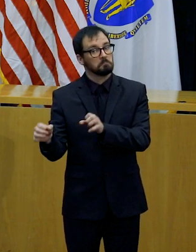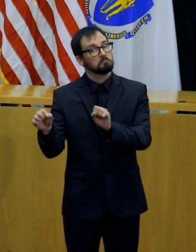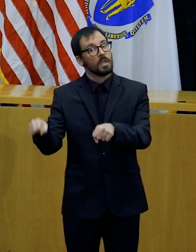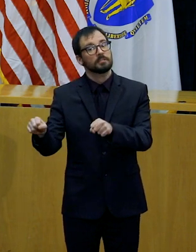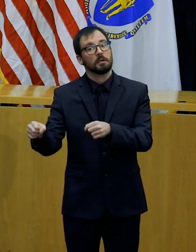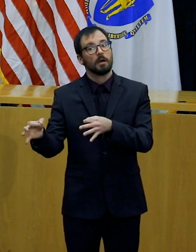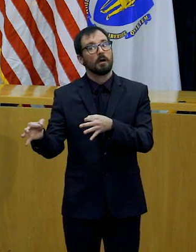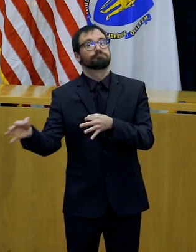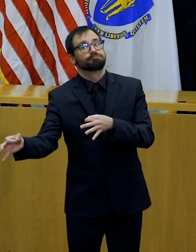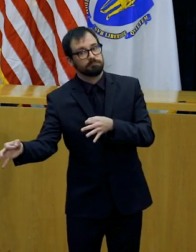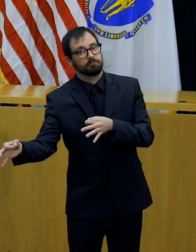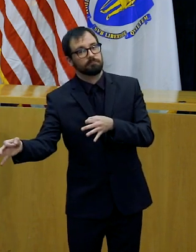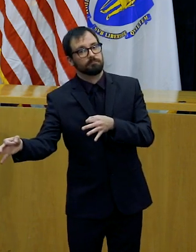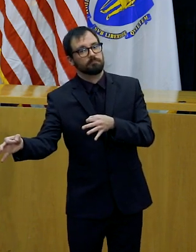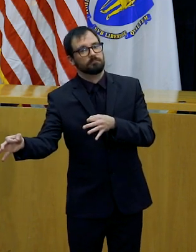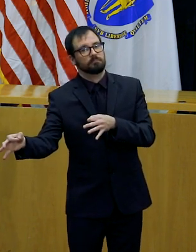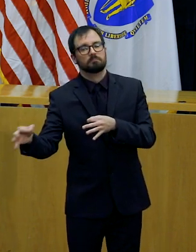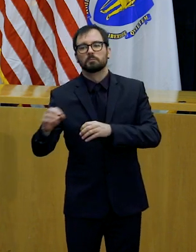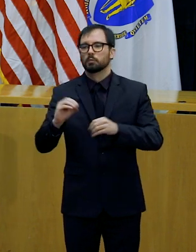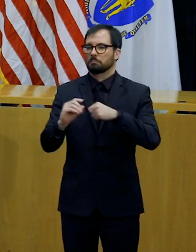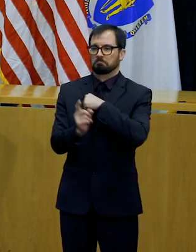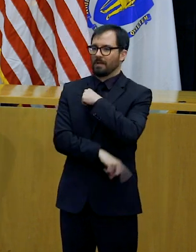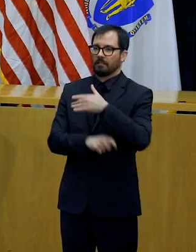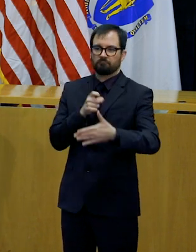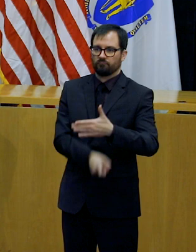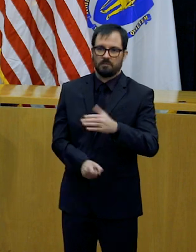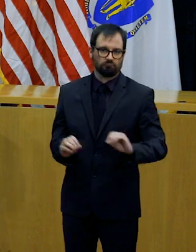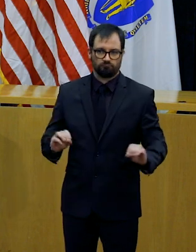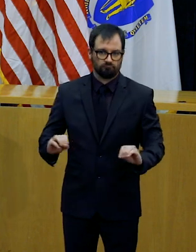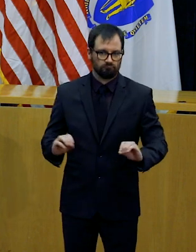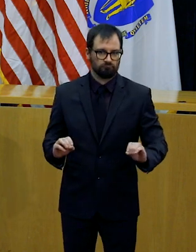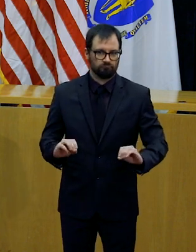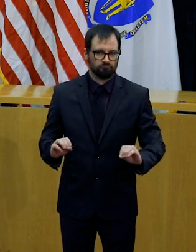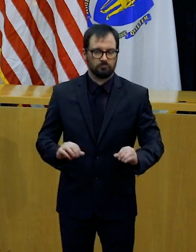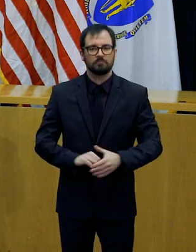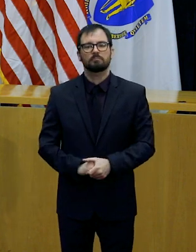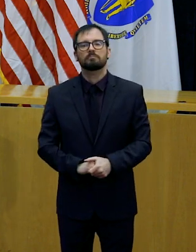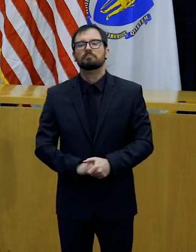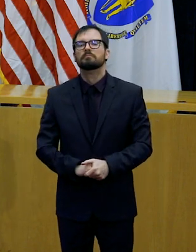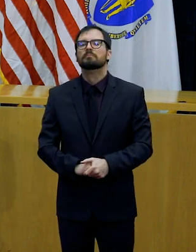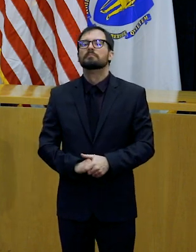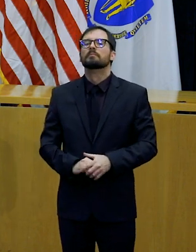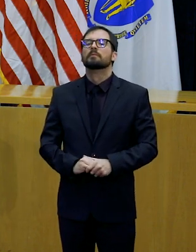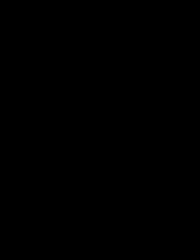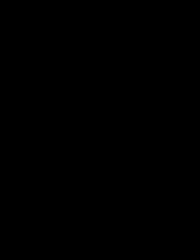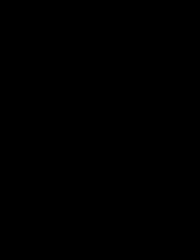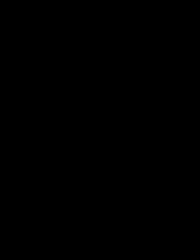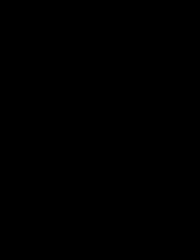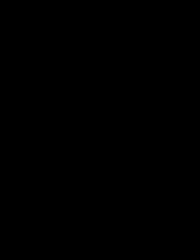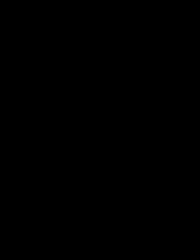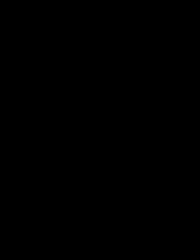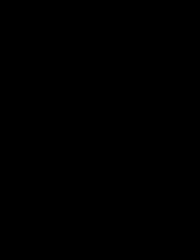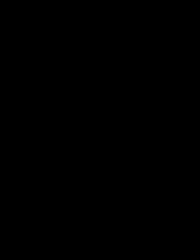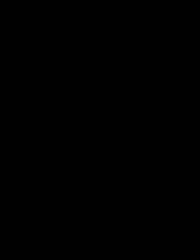Think about local projects and permitting. Some of these matters are